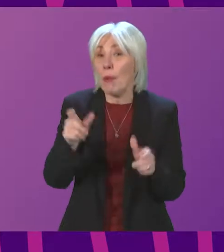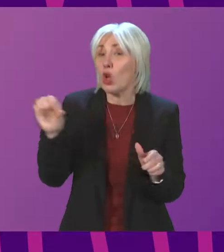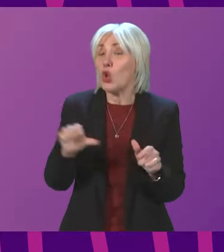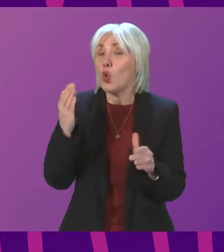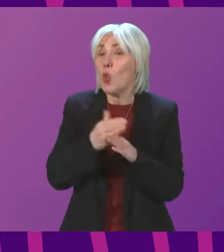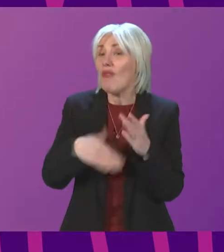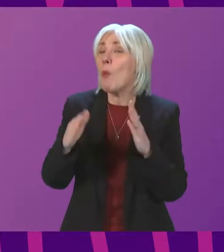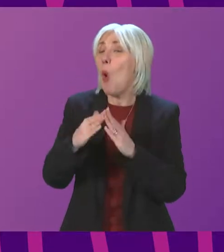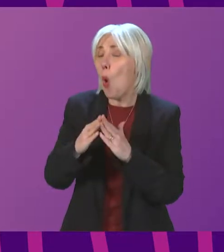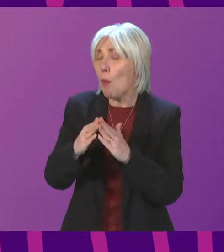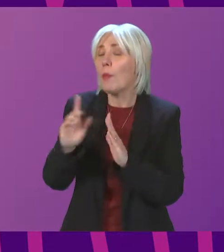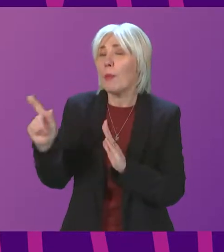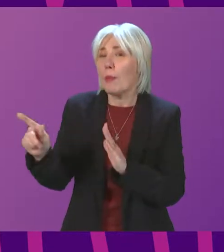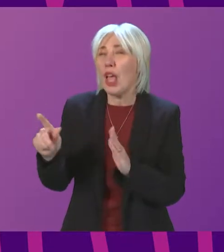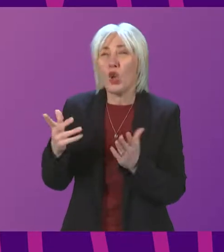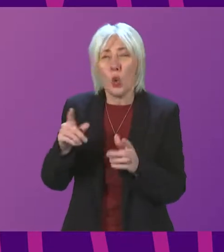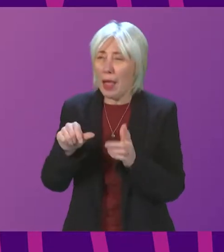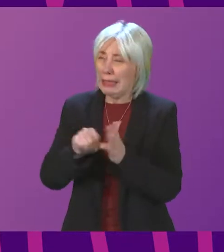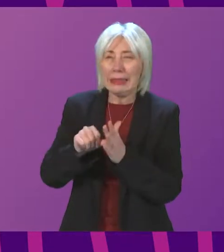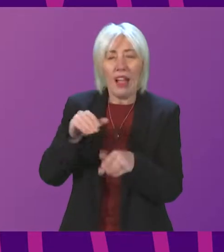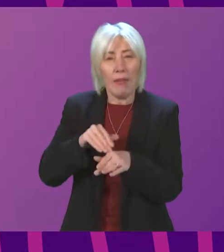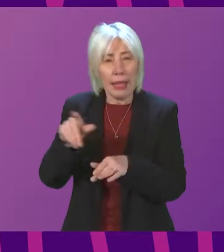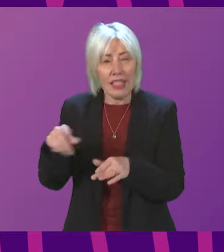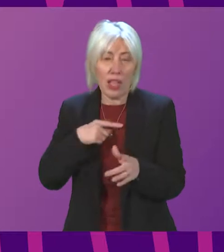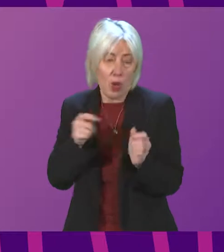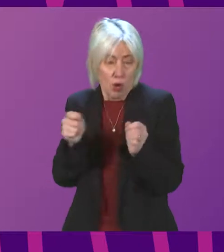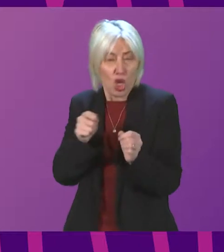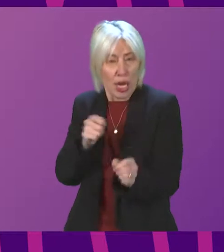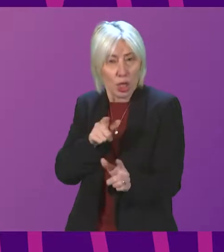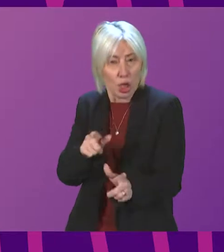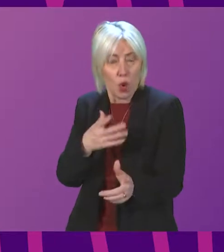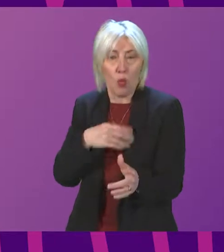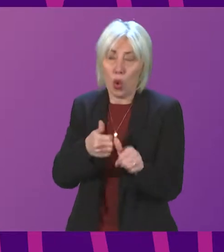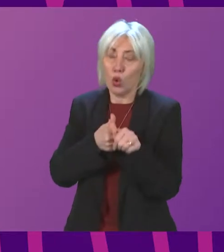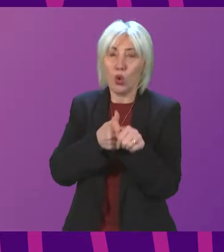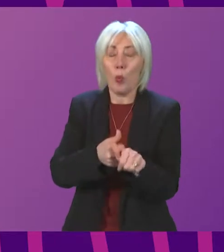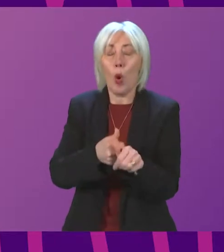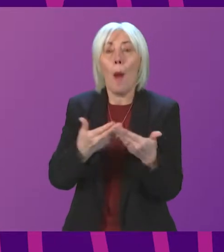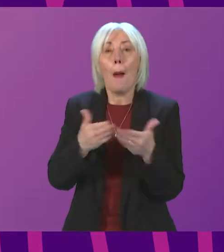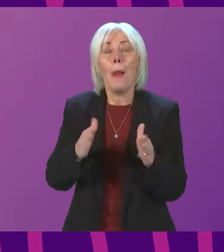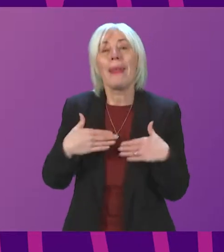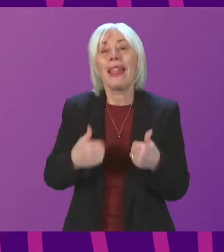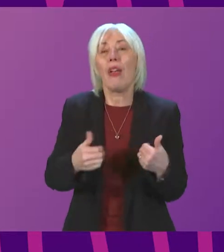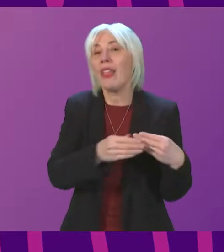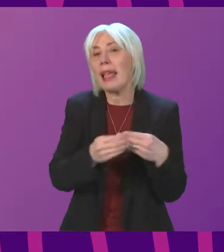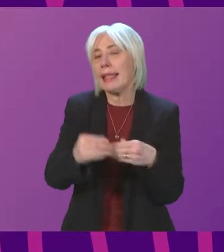recognises the reason for our focus changed to therefore be more appropriate in support of the public health guidance at that time. And it's also worth saying that this